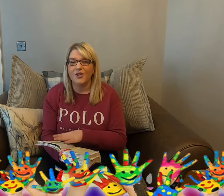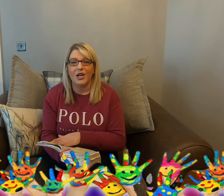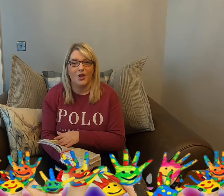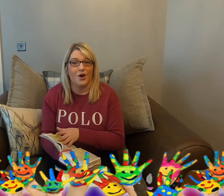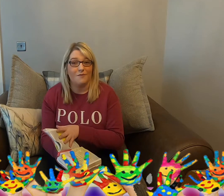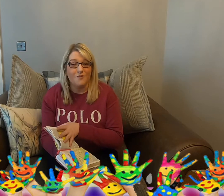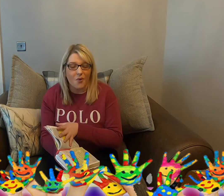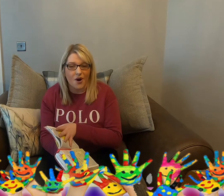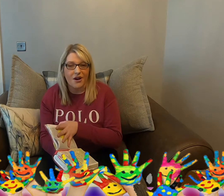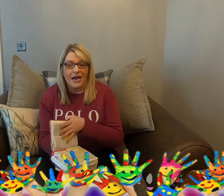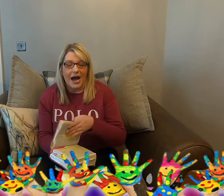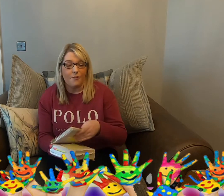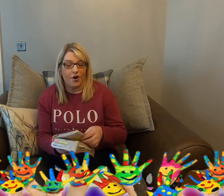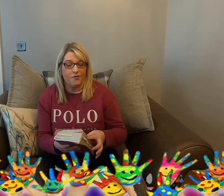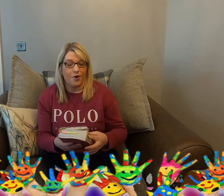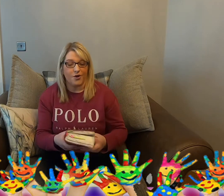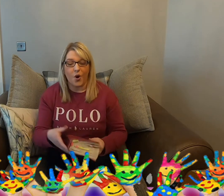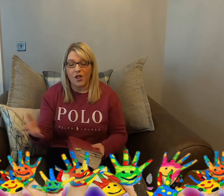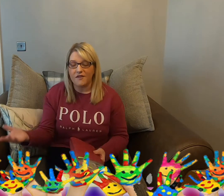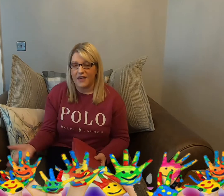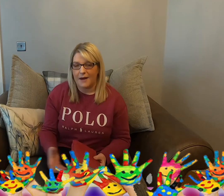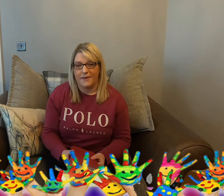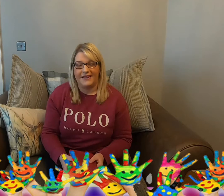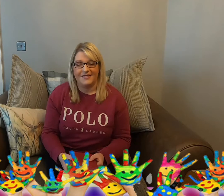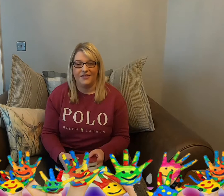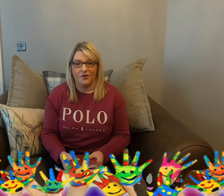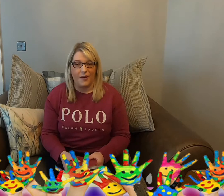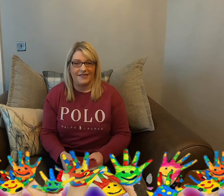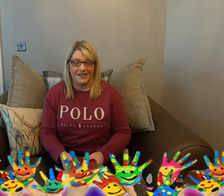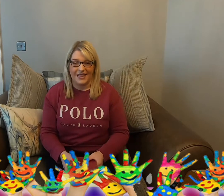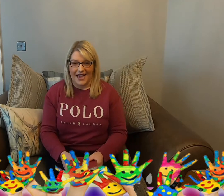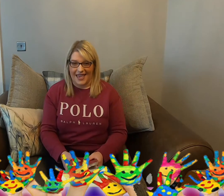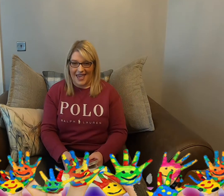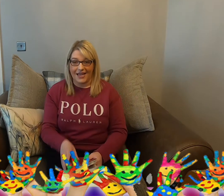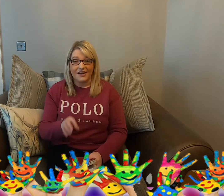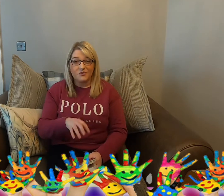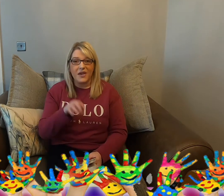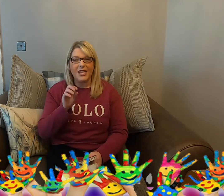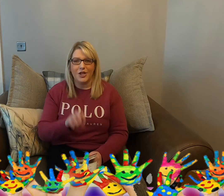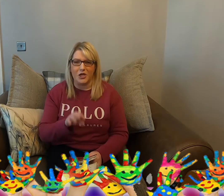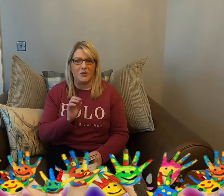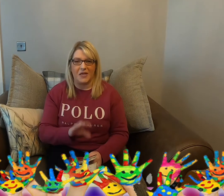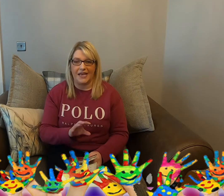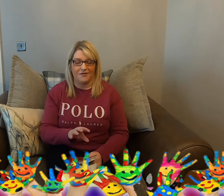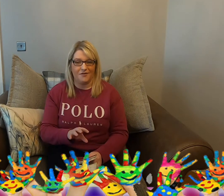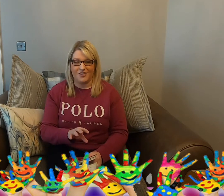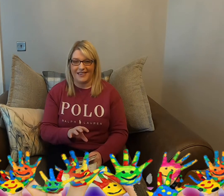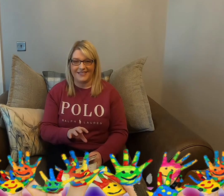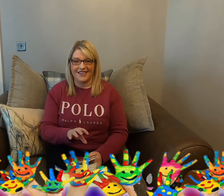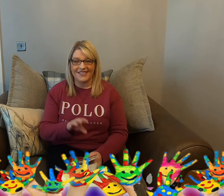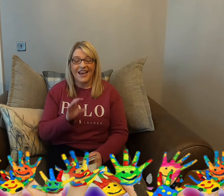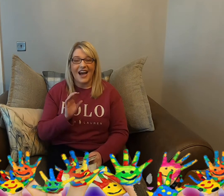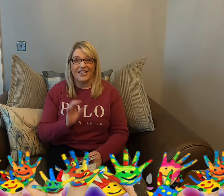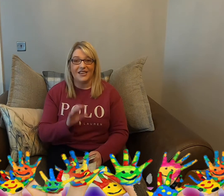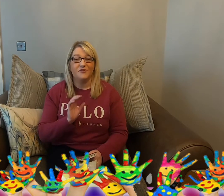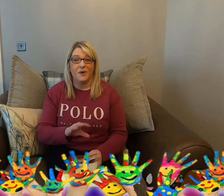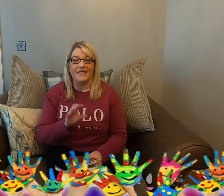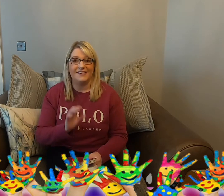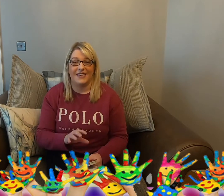going to learn more about what all of that means in the weeks that lie ahead as we look at the life of Jesus and as we see